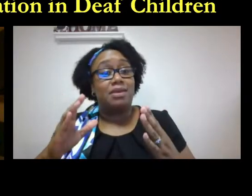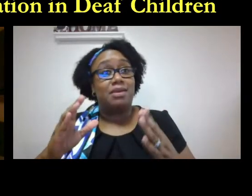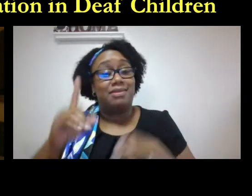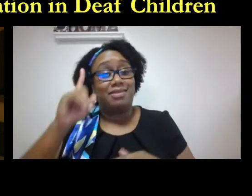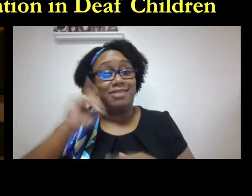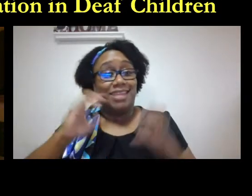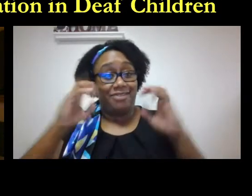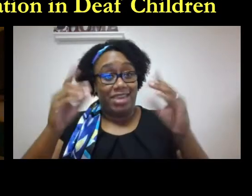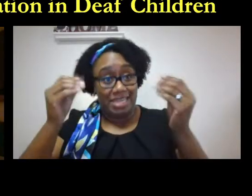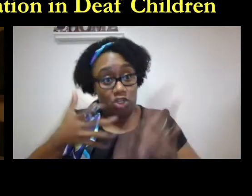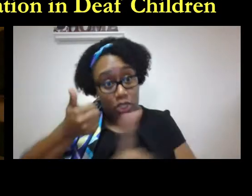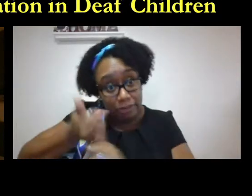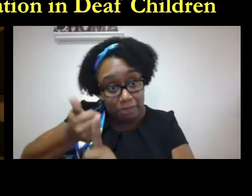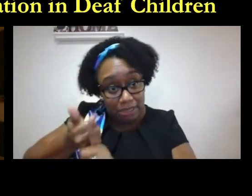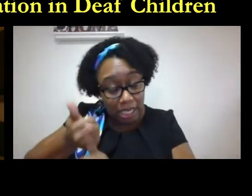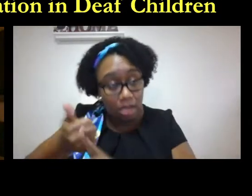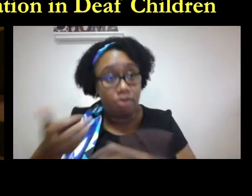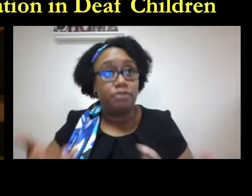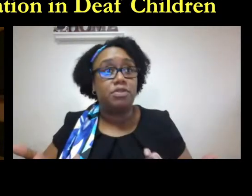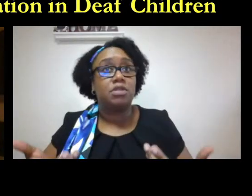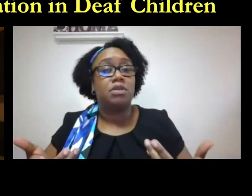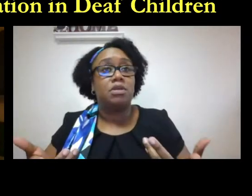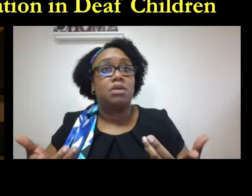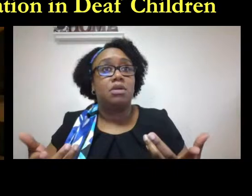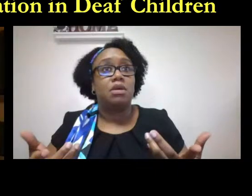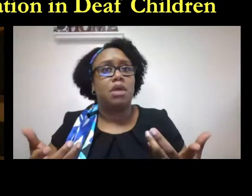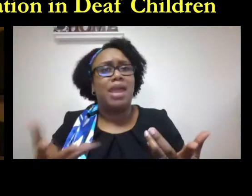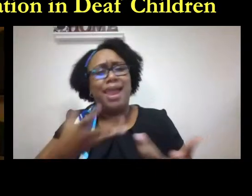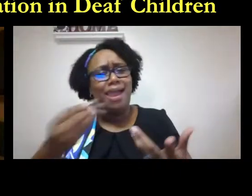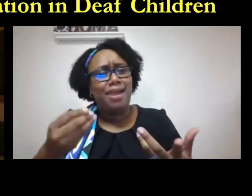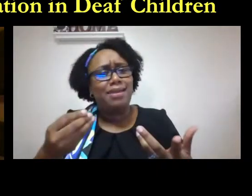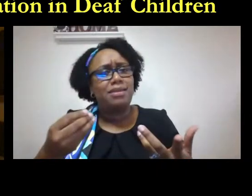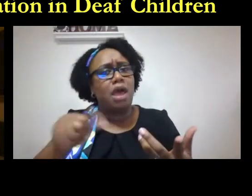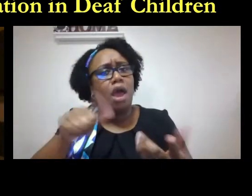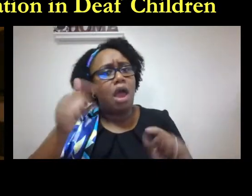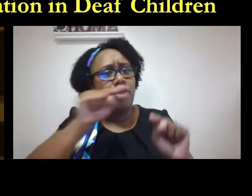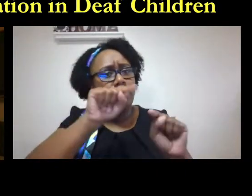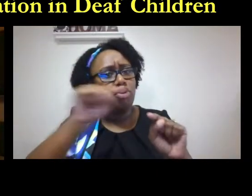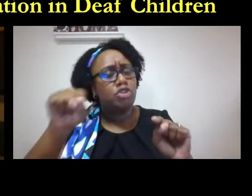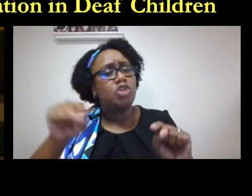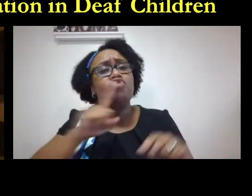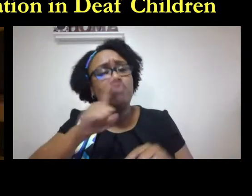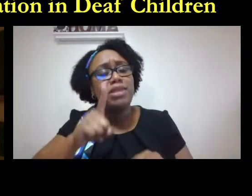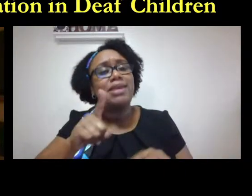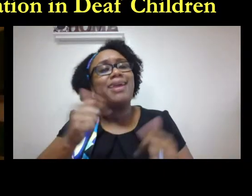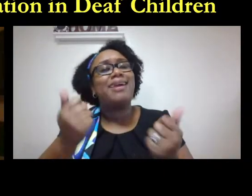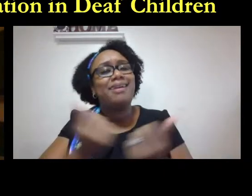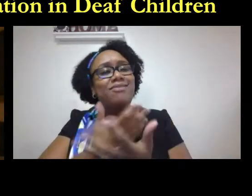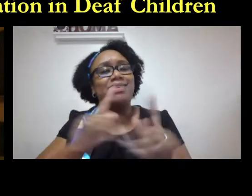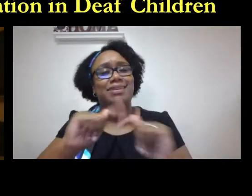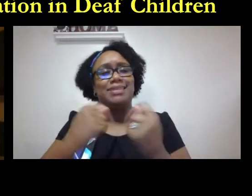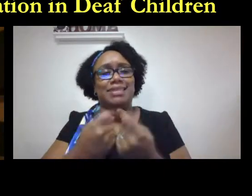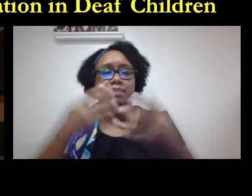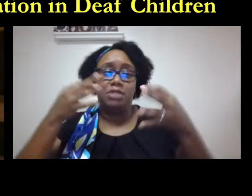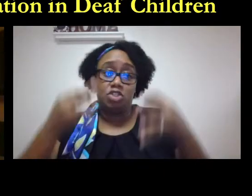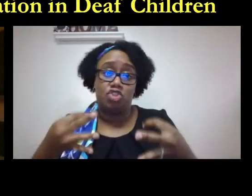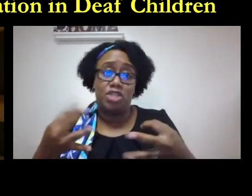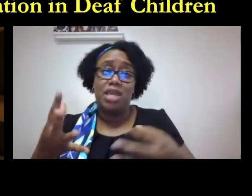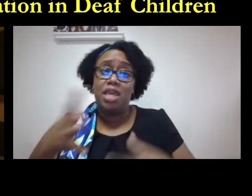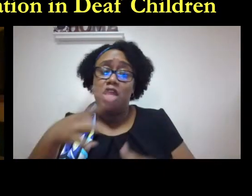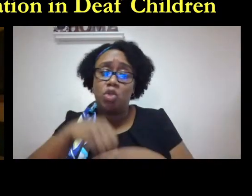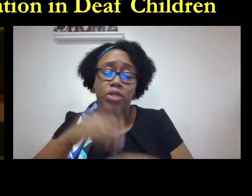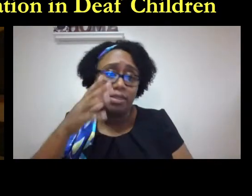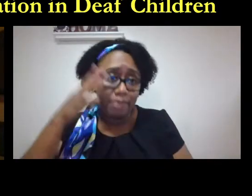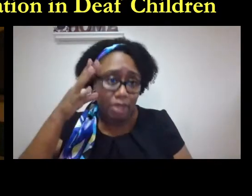if there is no program specialist then a deaf ed teacher themselves could be could take on that role